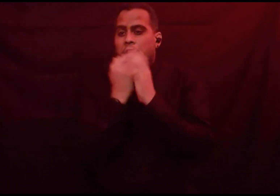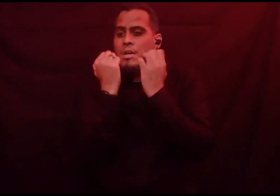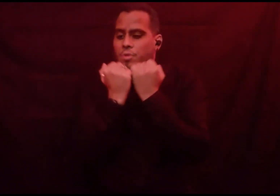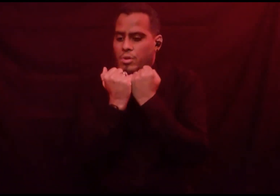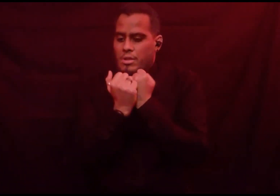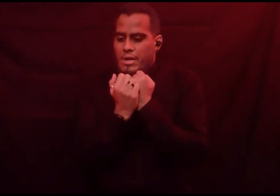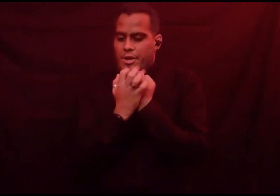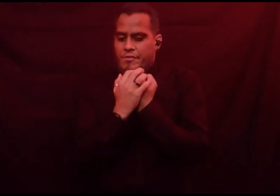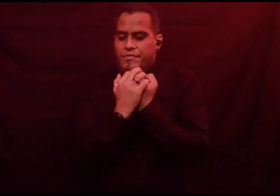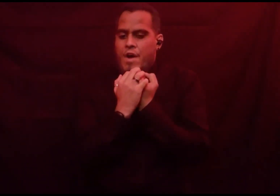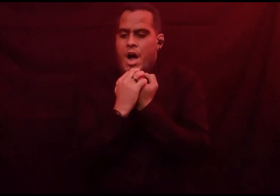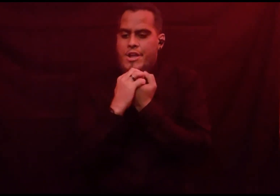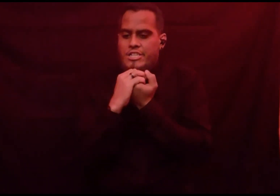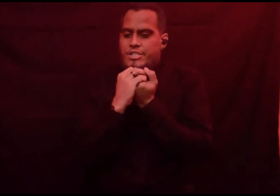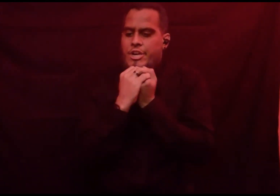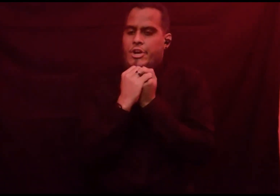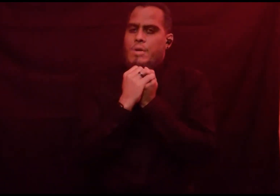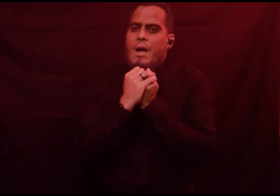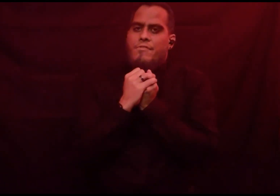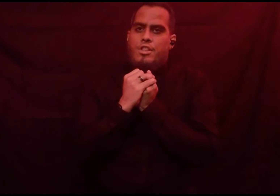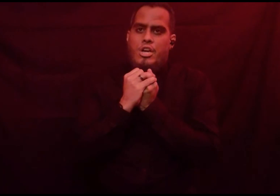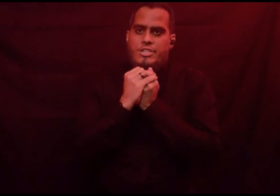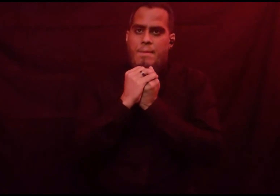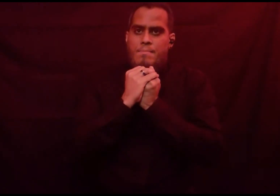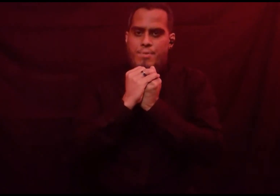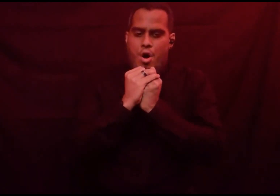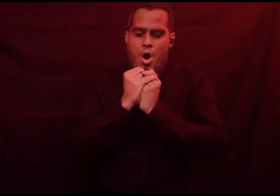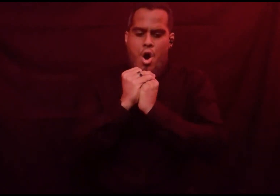Don't let her fire sear my pleasant boat.